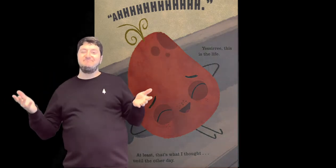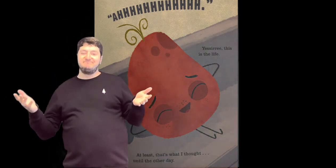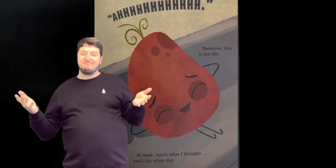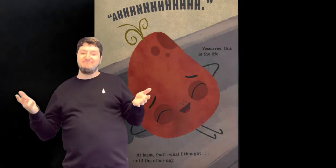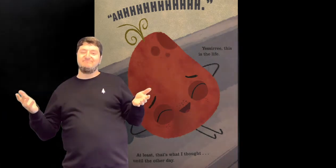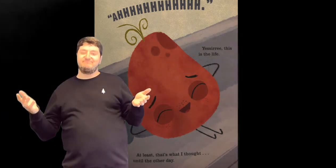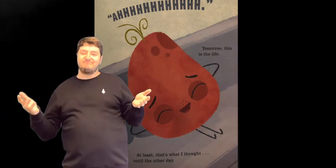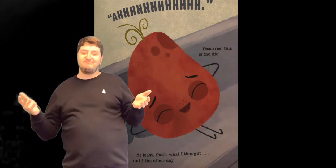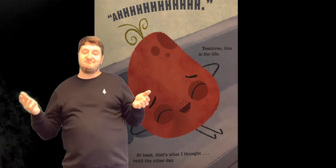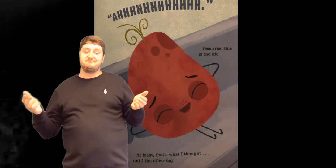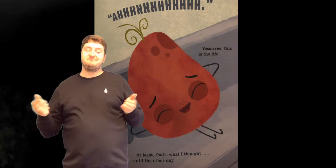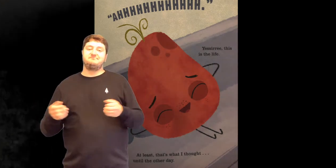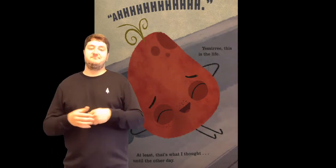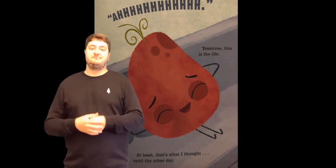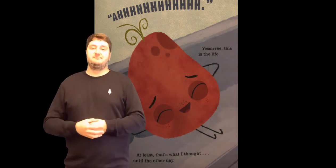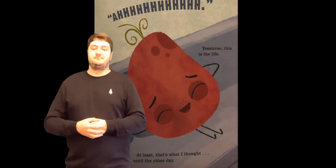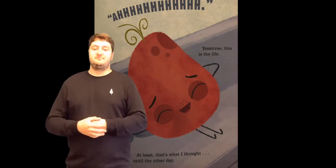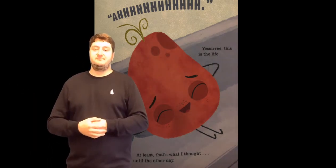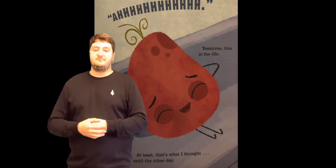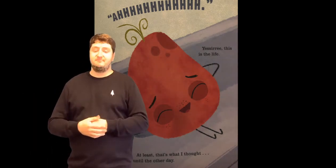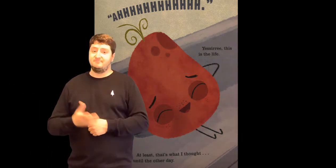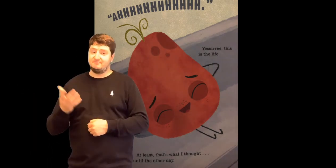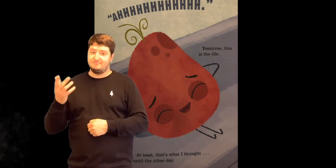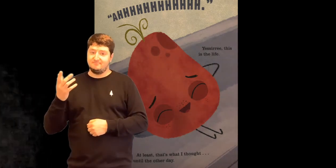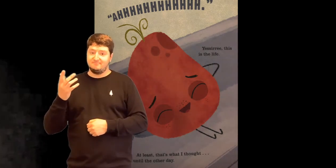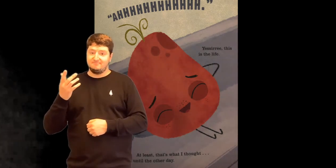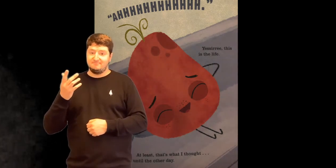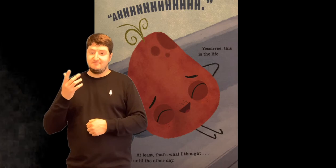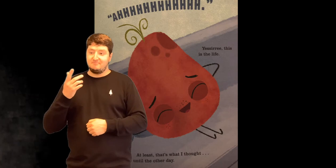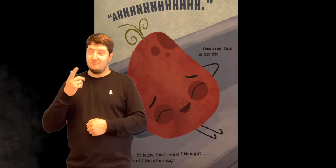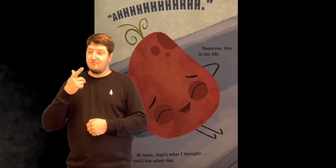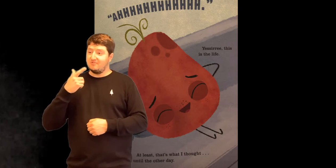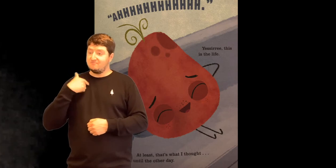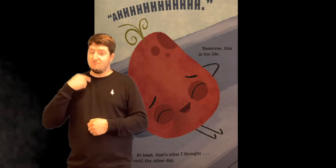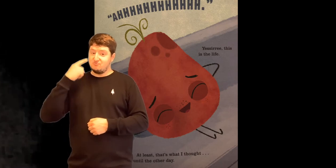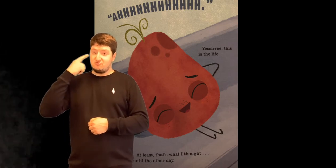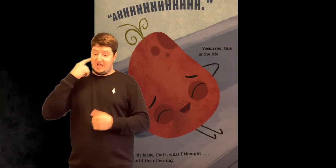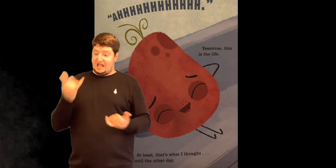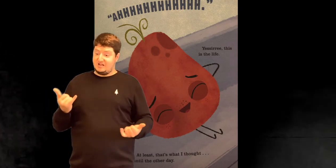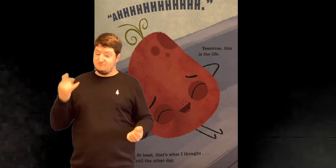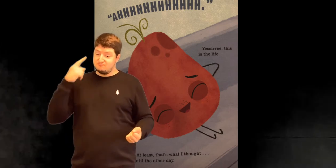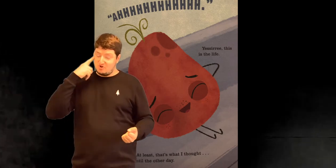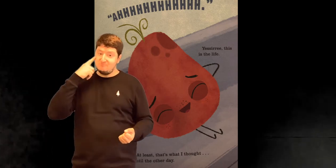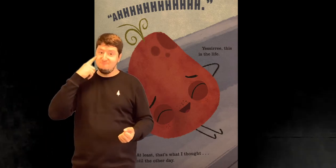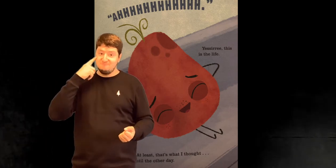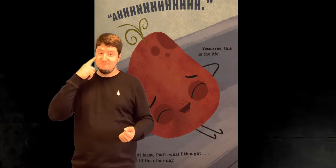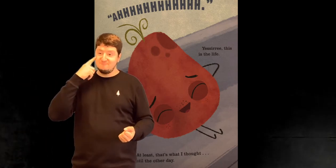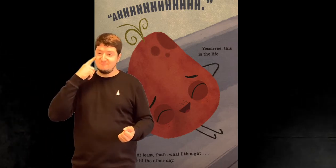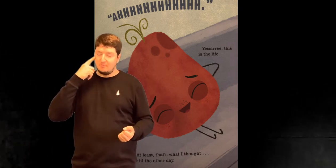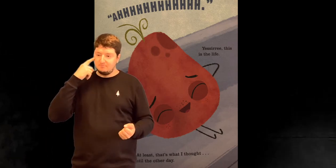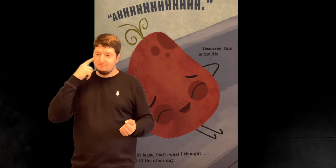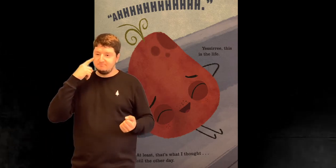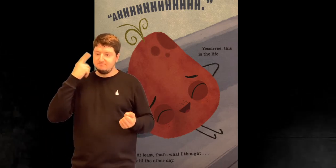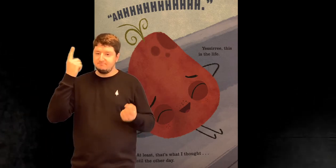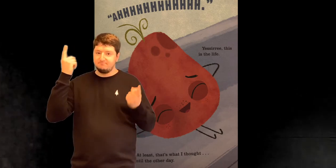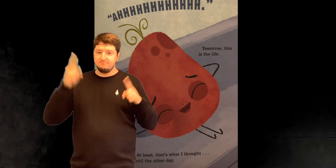This is the life At least That's what I thought Until the other day